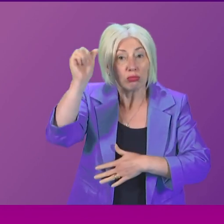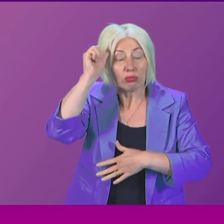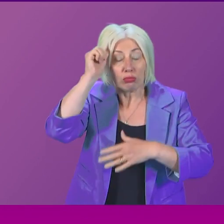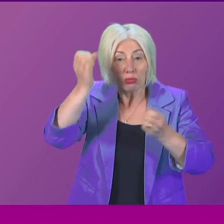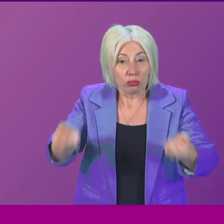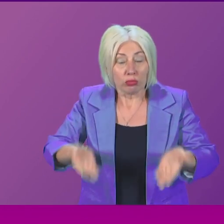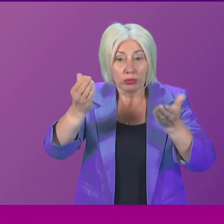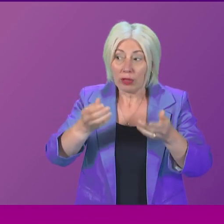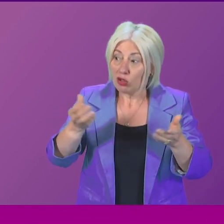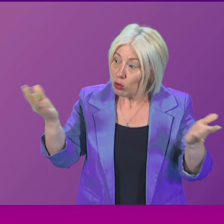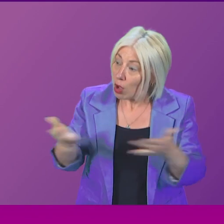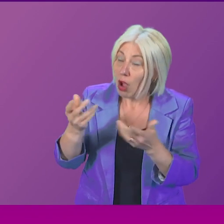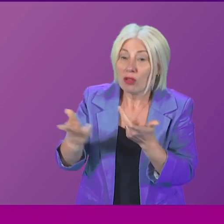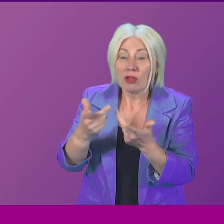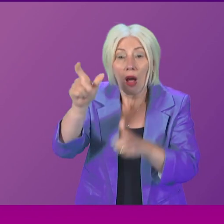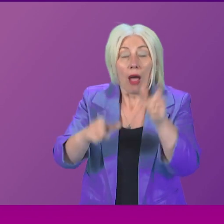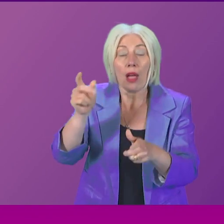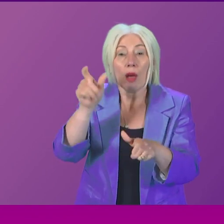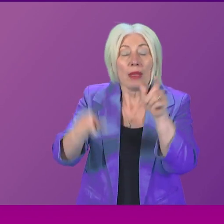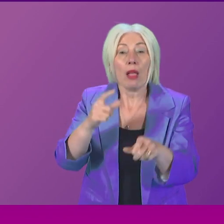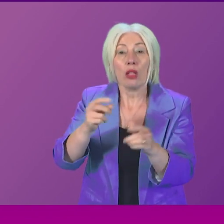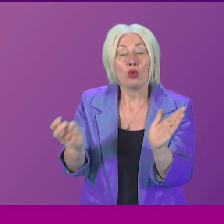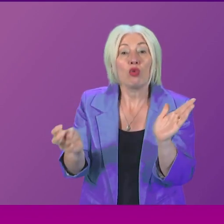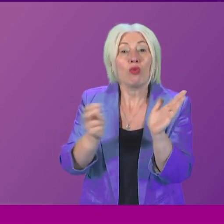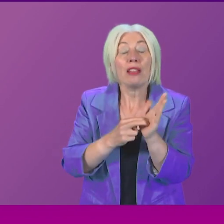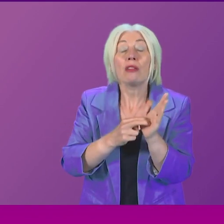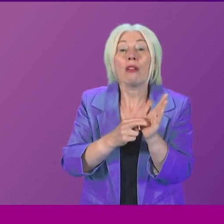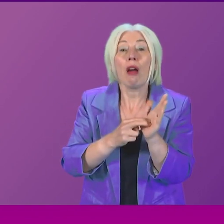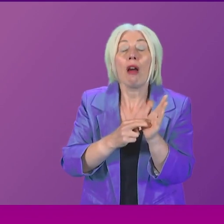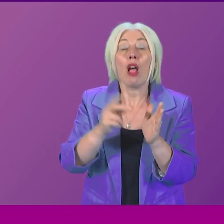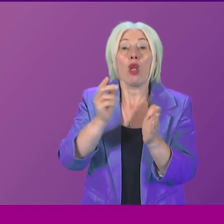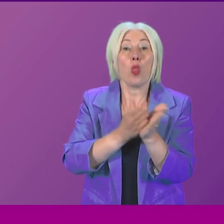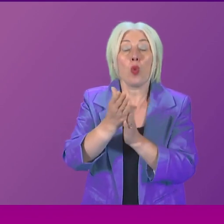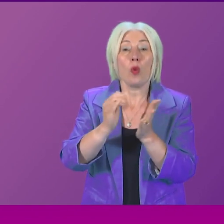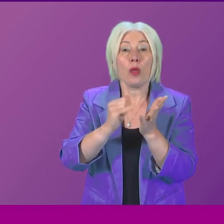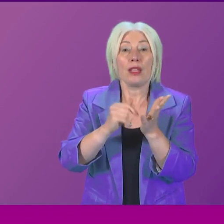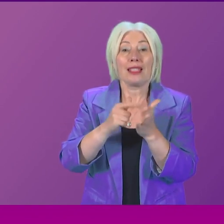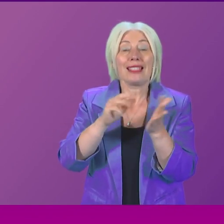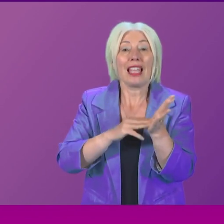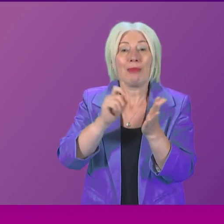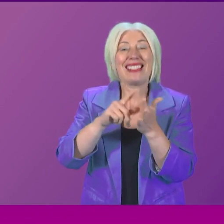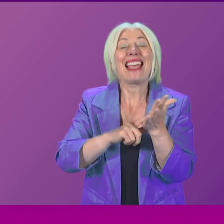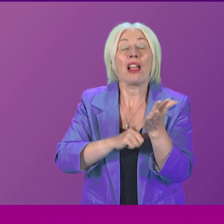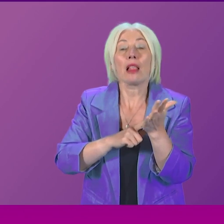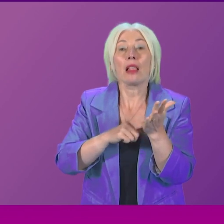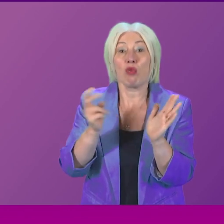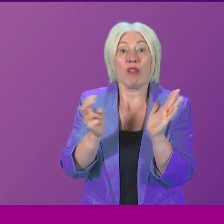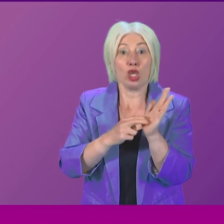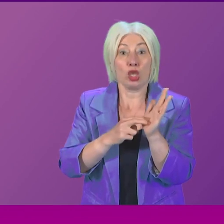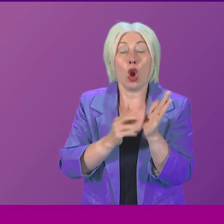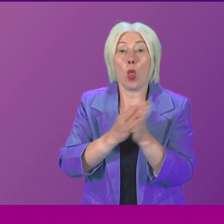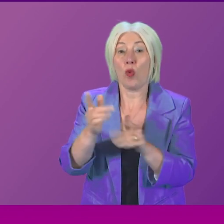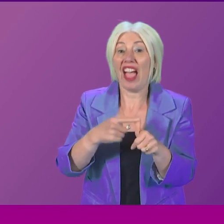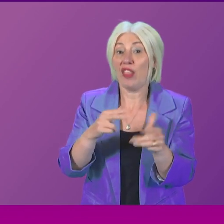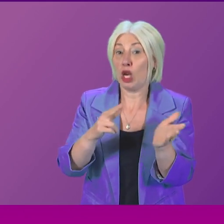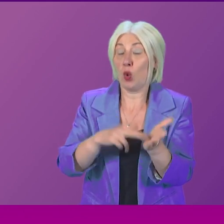others to sign up to the stem cell register for the Anthony Nolan Trust? First Minister. I absolutely will. The Scottish Fire and